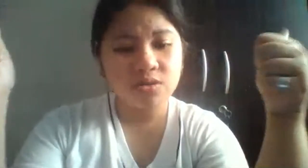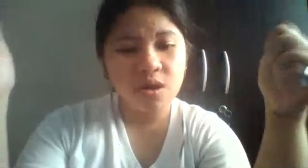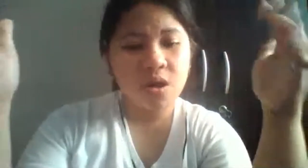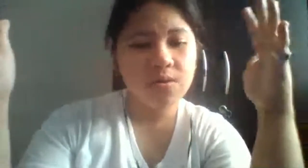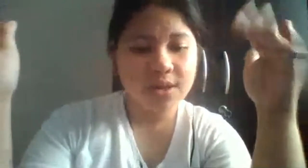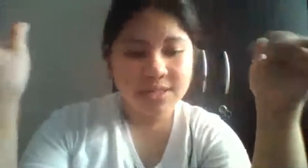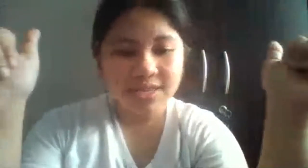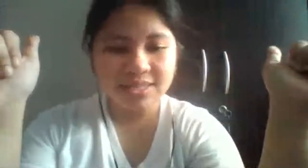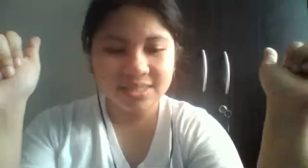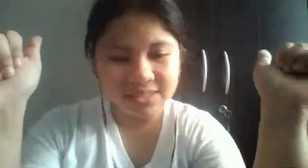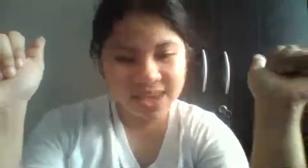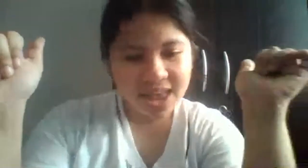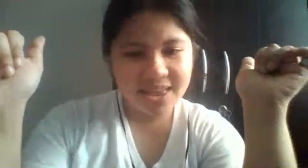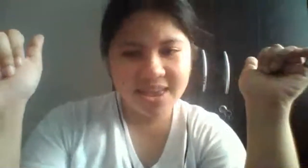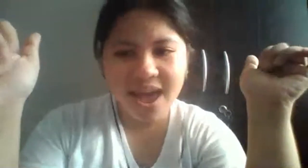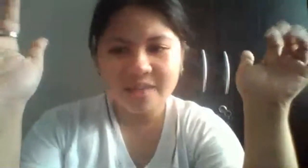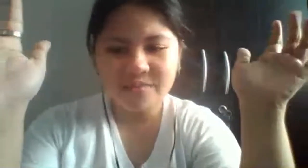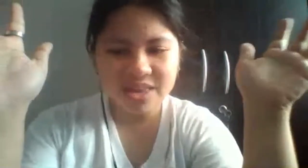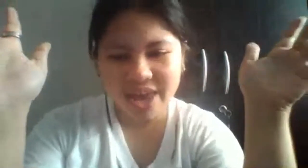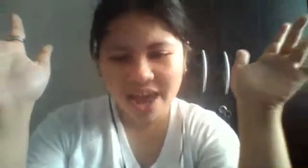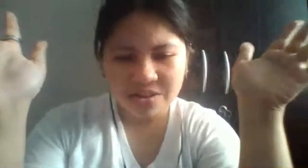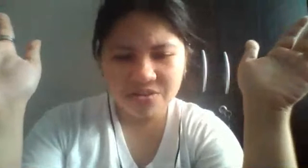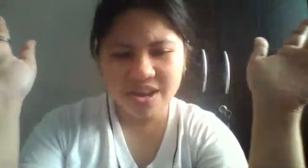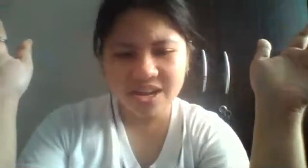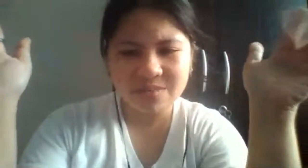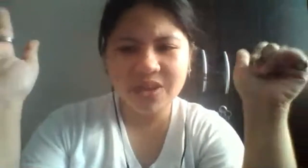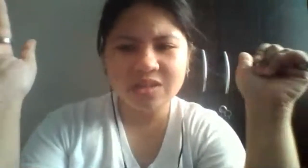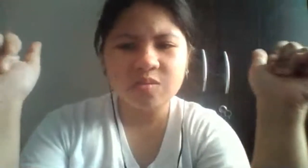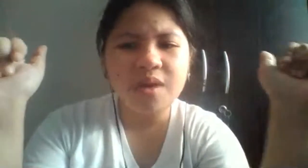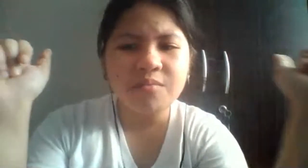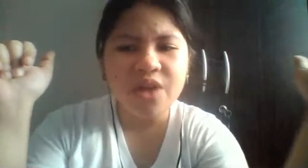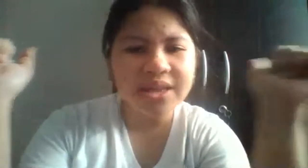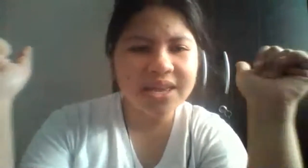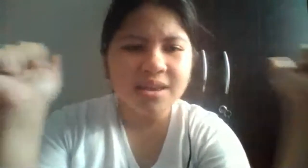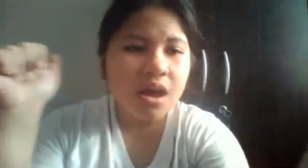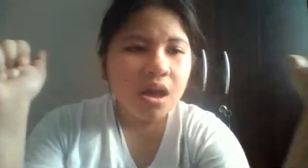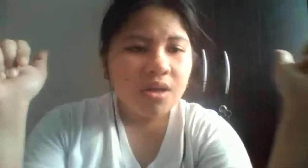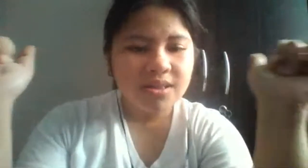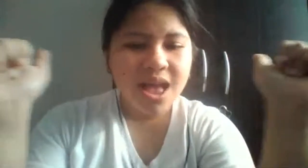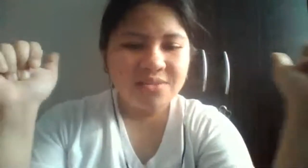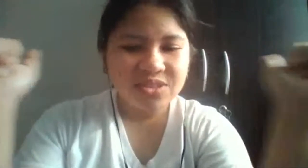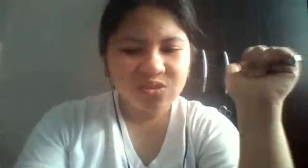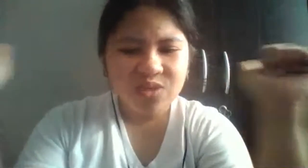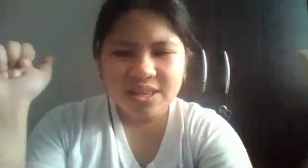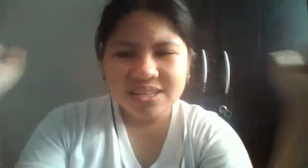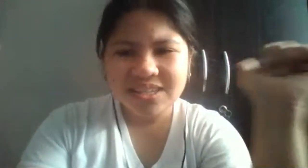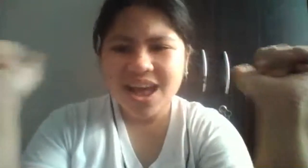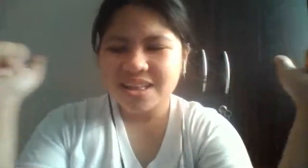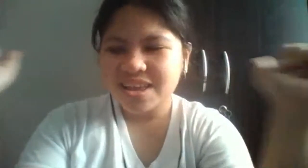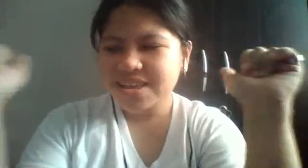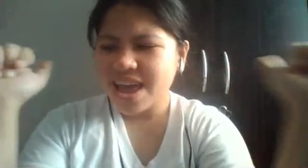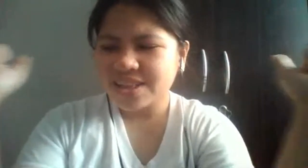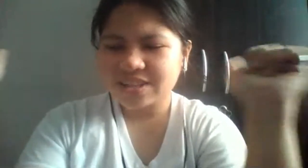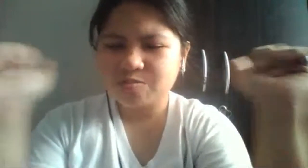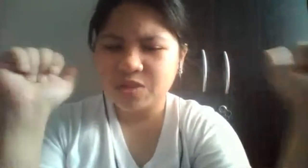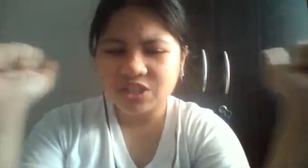Hoo, this is getting heavy, can you hear the bass when I'm ready? Life is sweet as honey, yet it's pitching